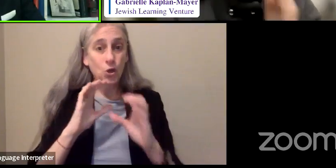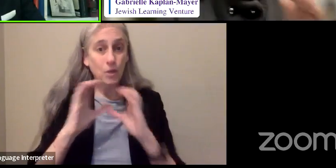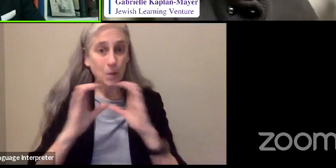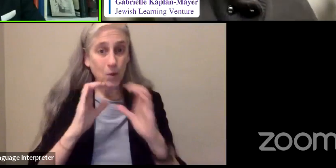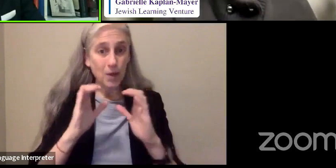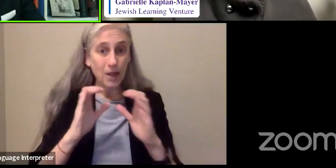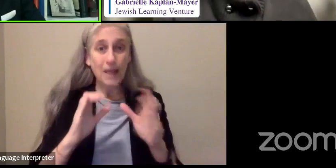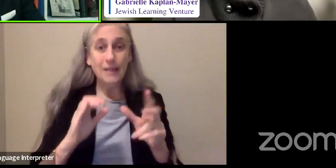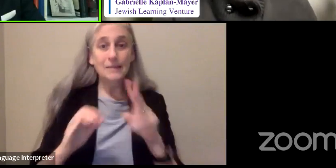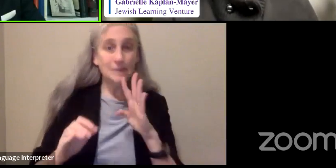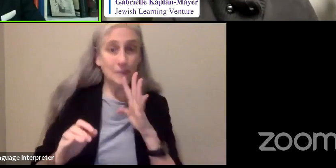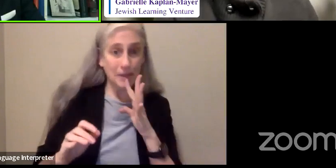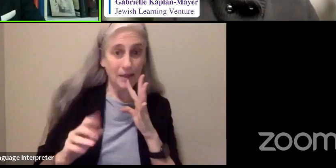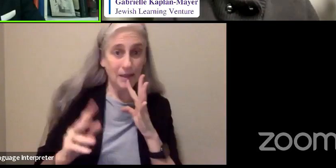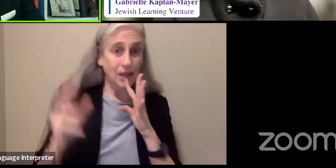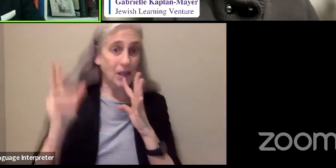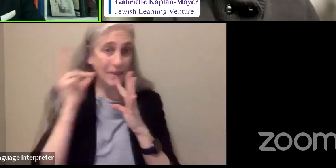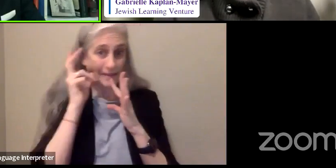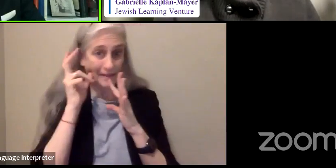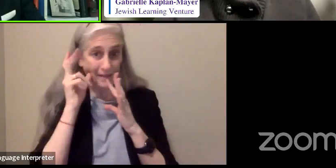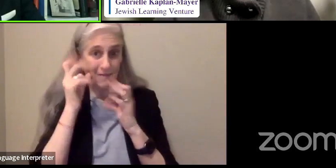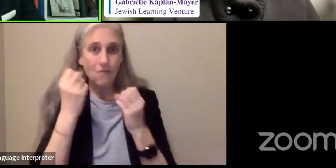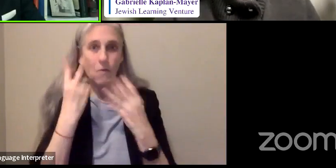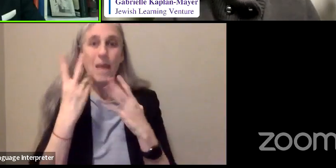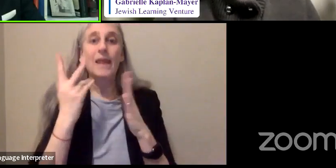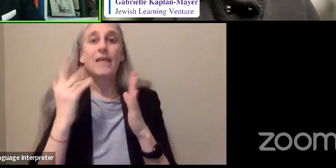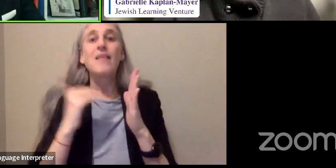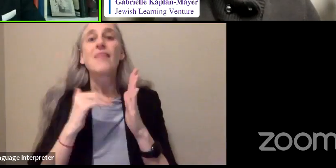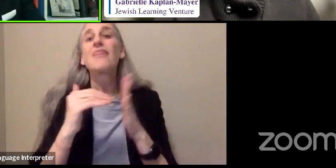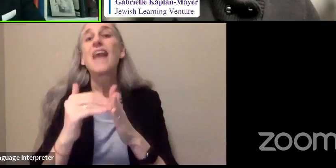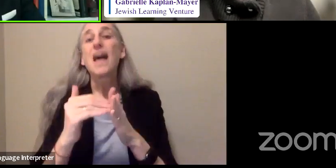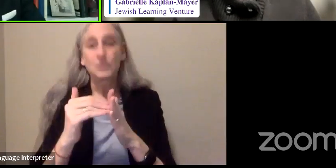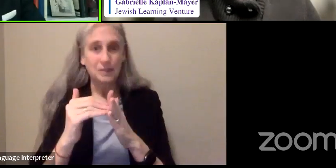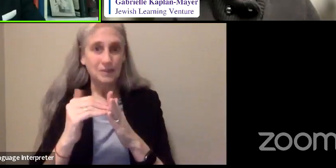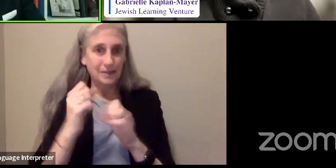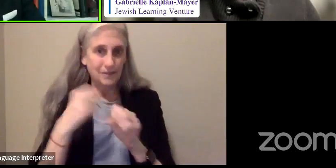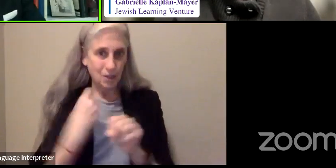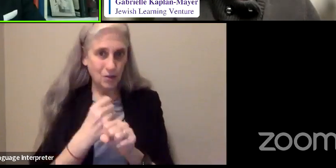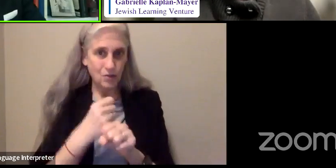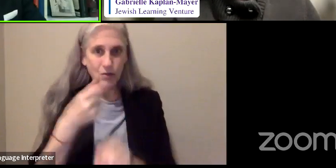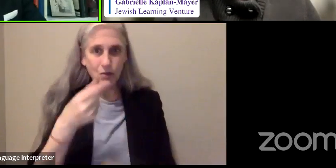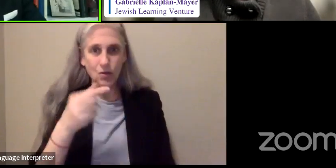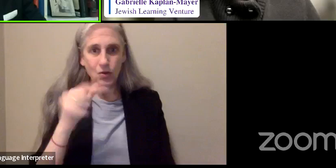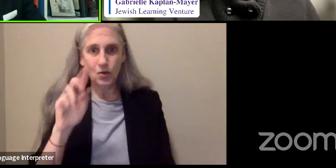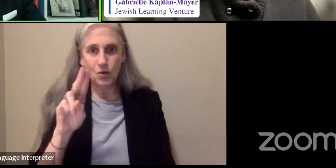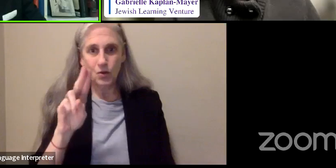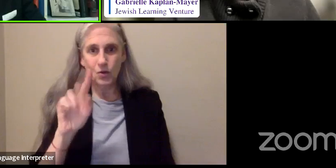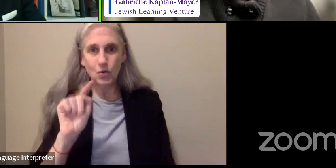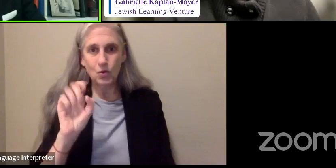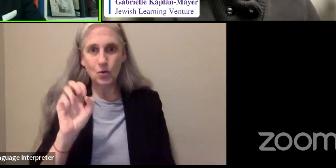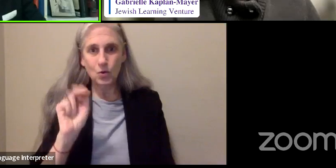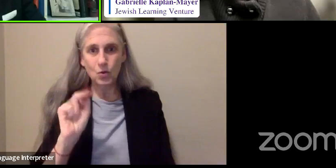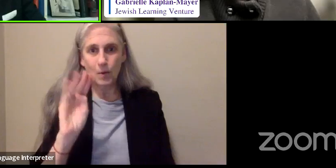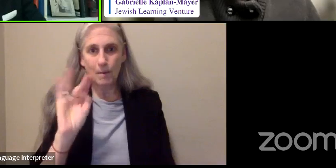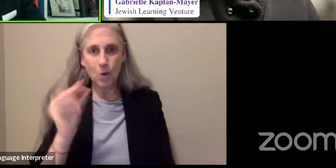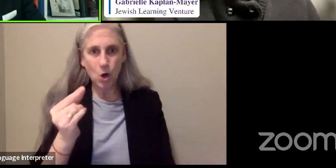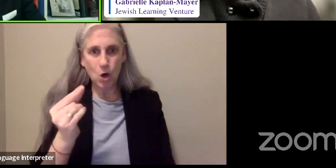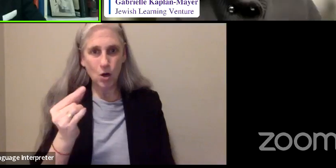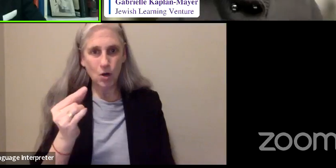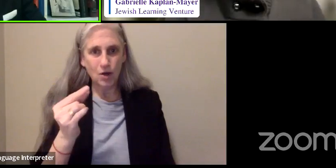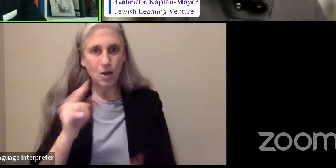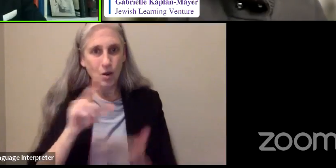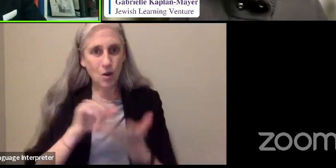for these many thousands of years, and Gutenberg came along with the printing press only 500 years ago,